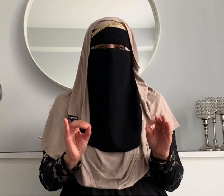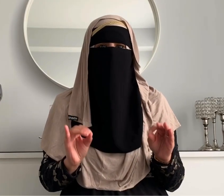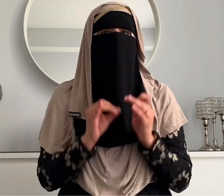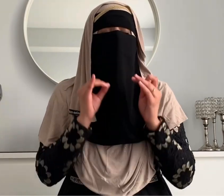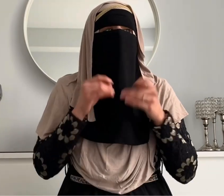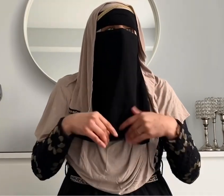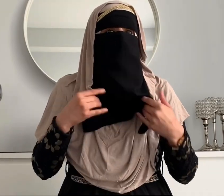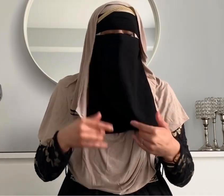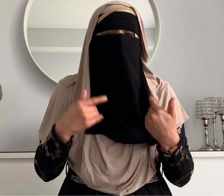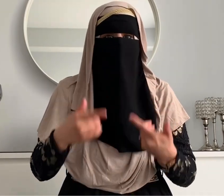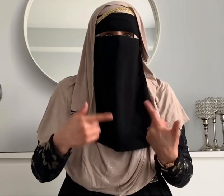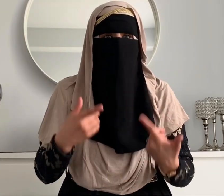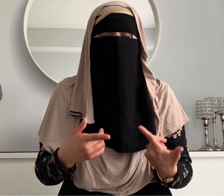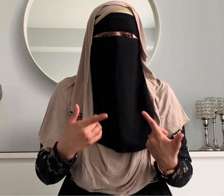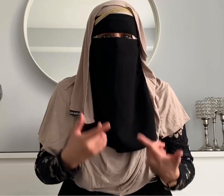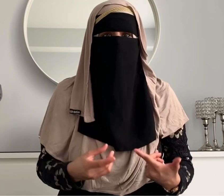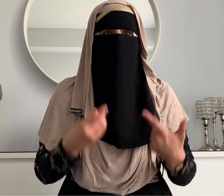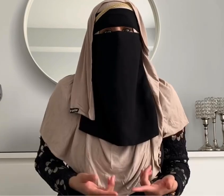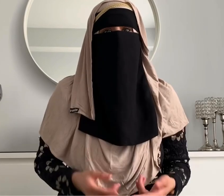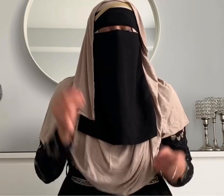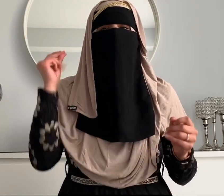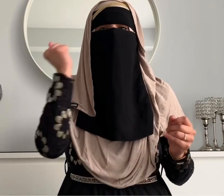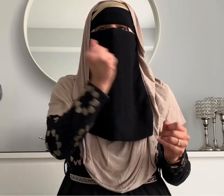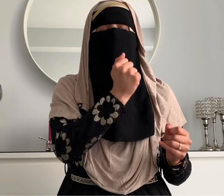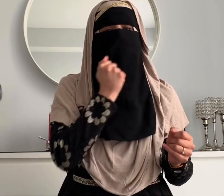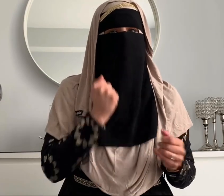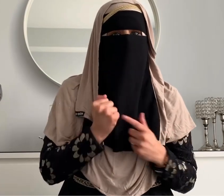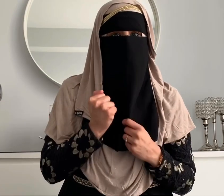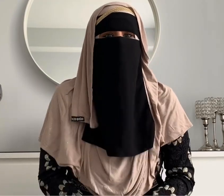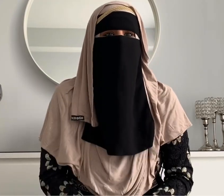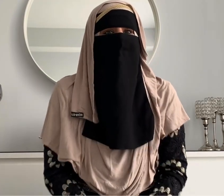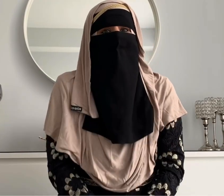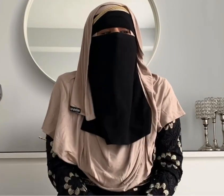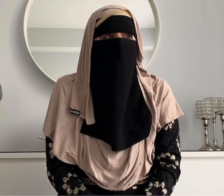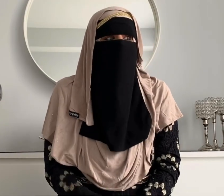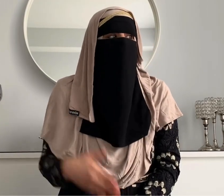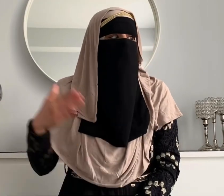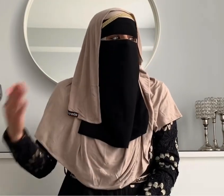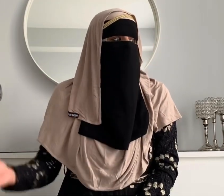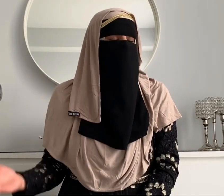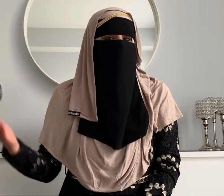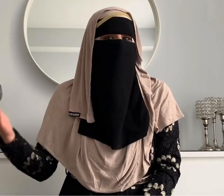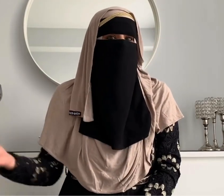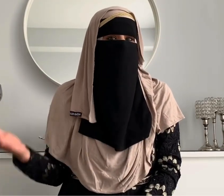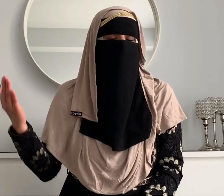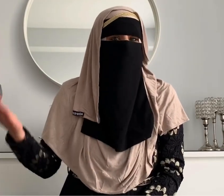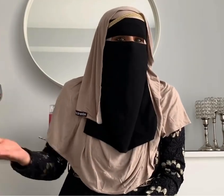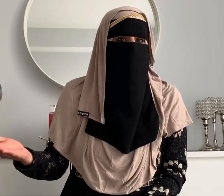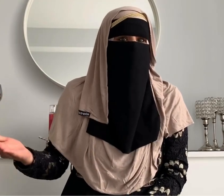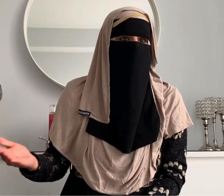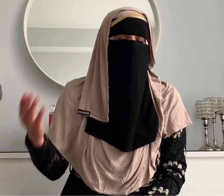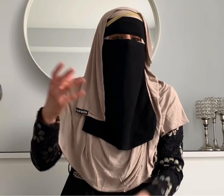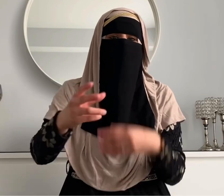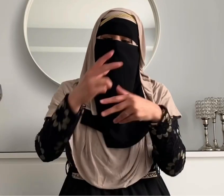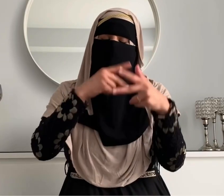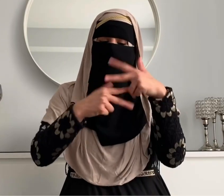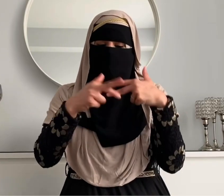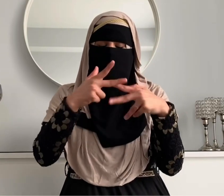they are able to pick up on gestures like this until your kid actually learns how to talk to you you can use gestures